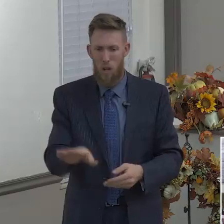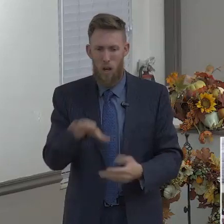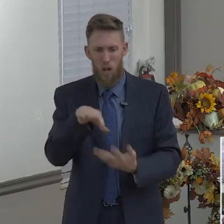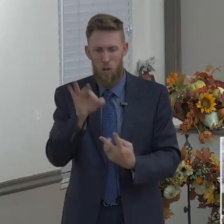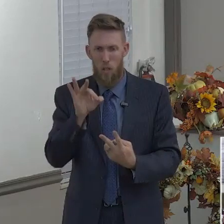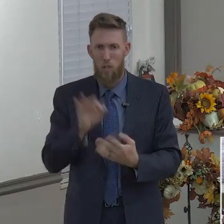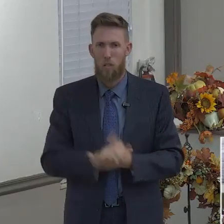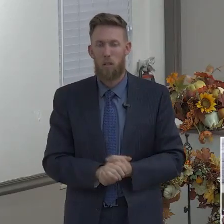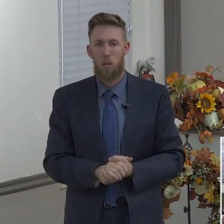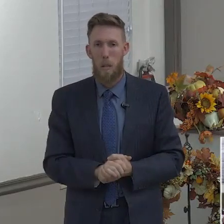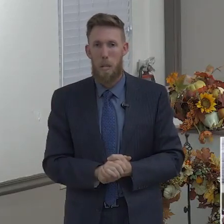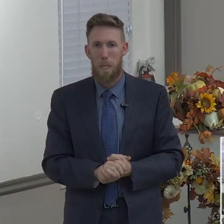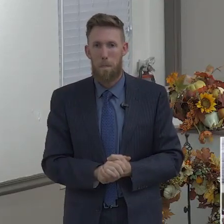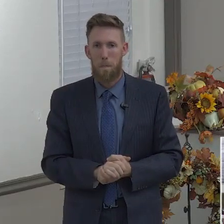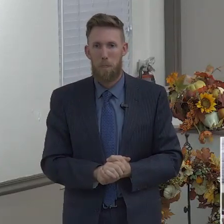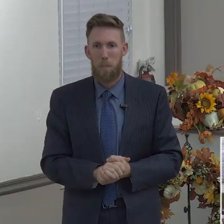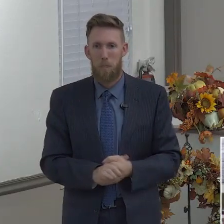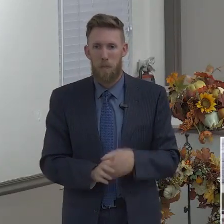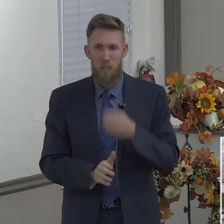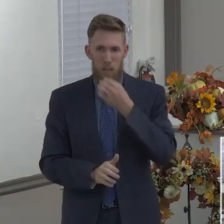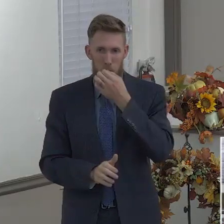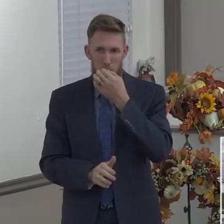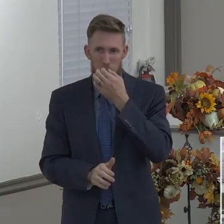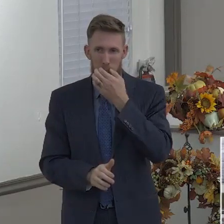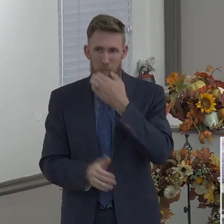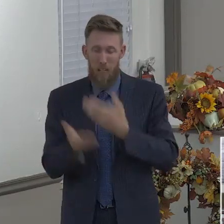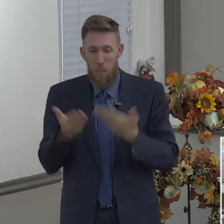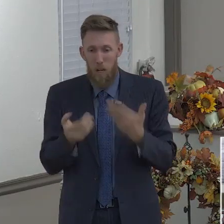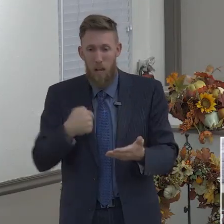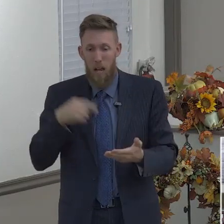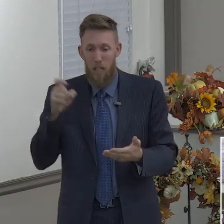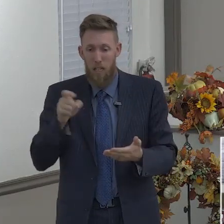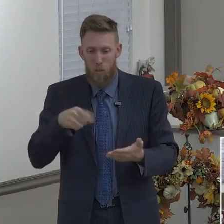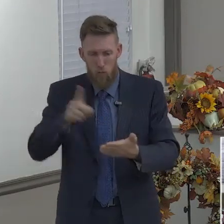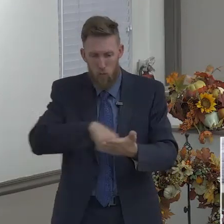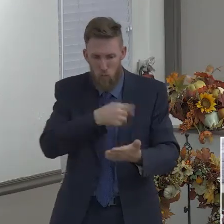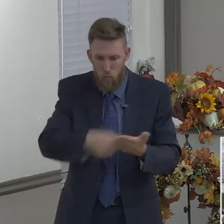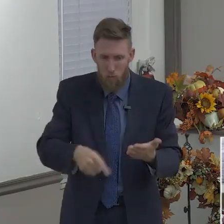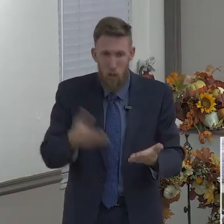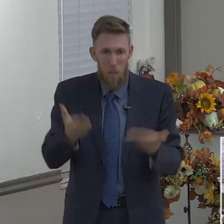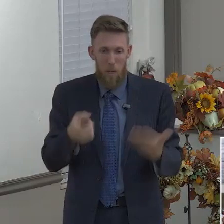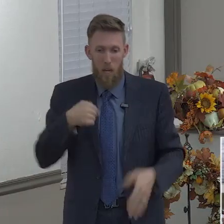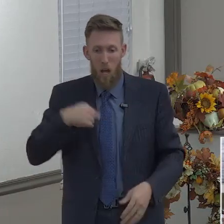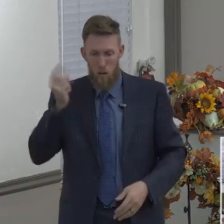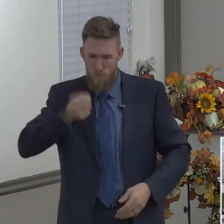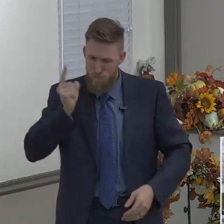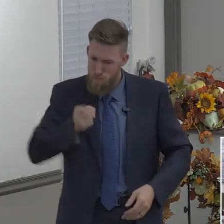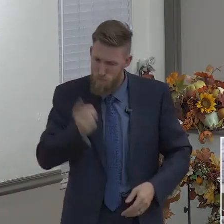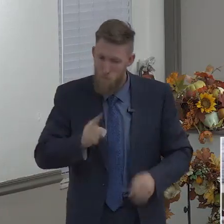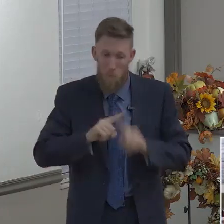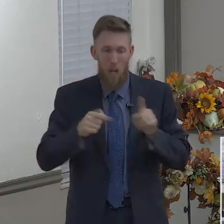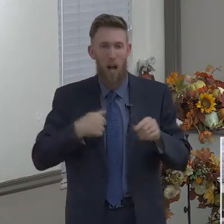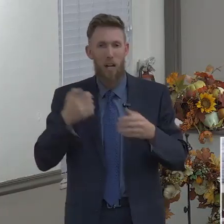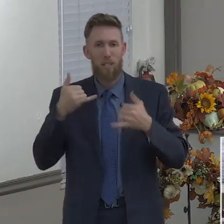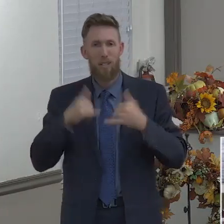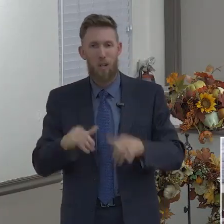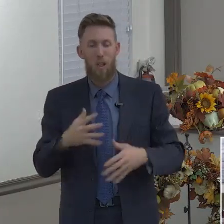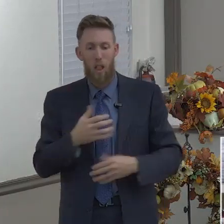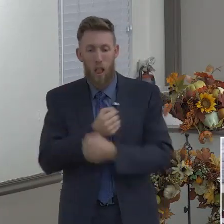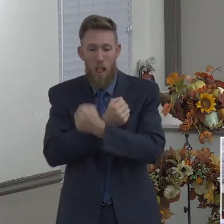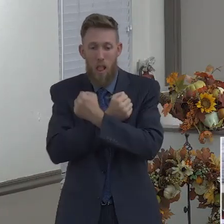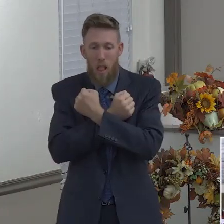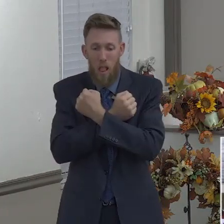I may have to rebuke those choices. I may have to correct them, but I still love. This says, I will love those the way Jesus